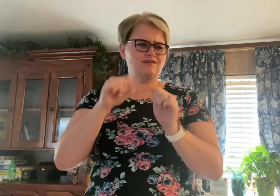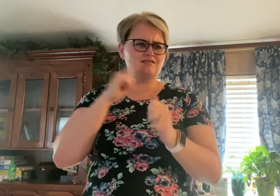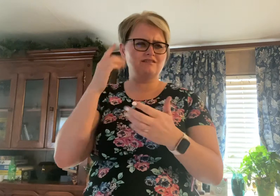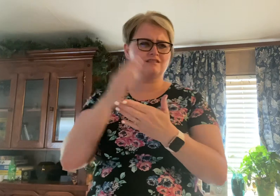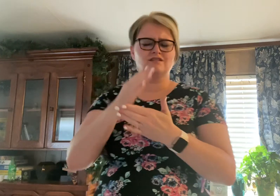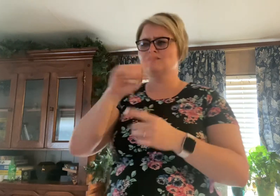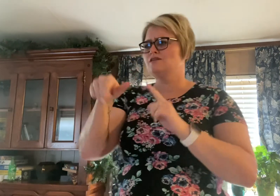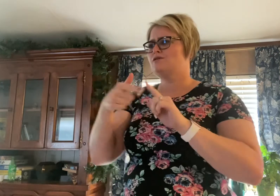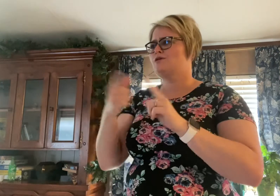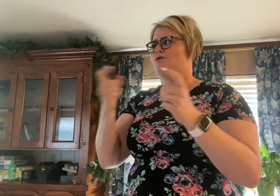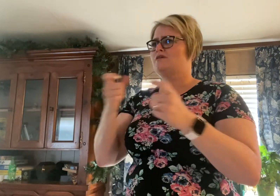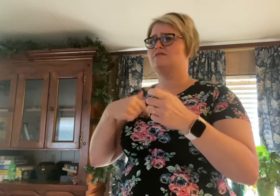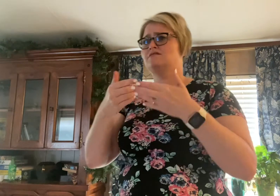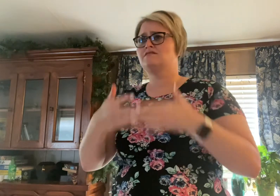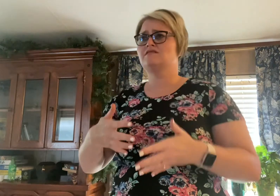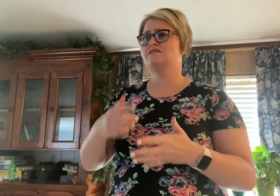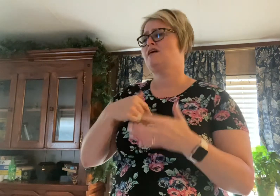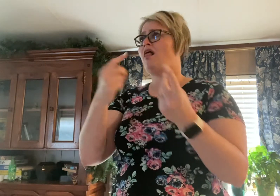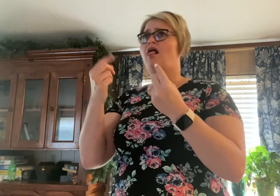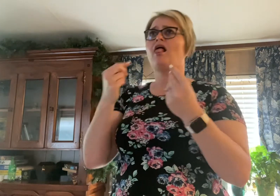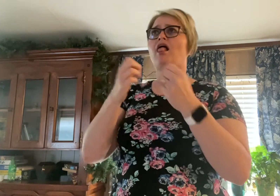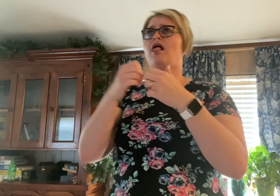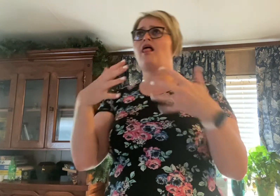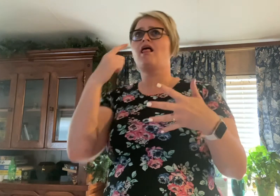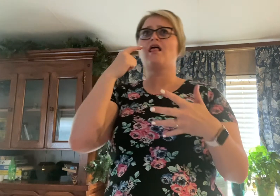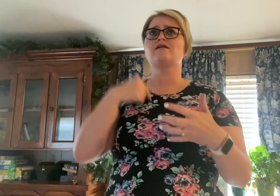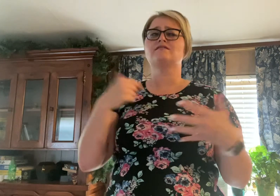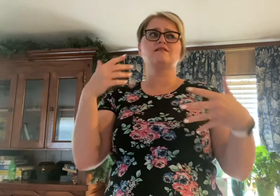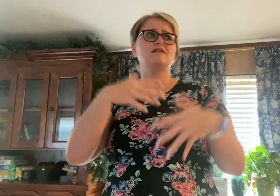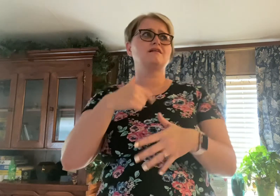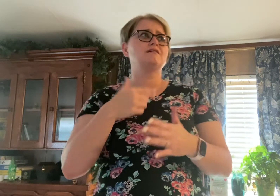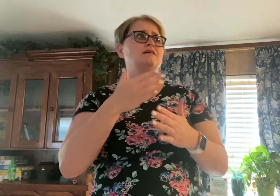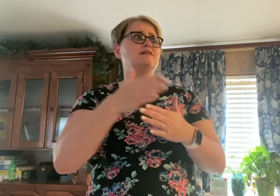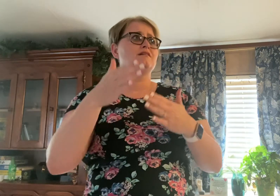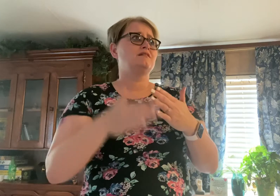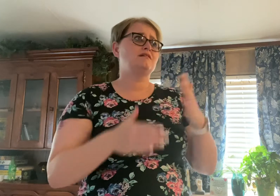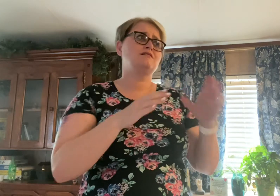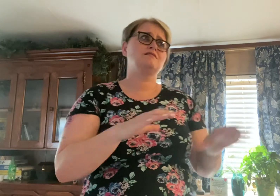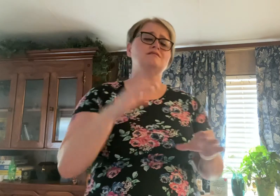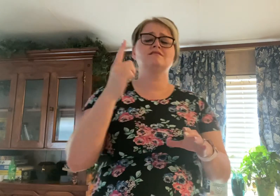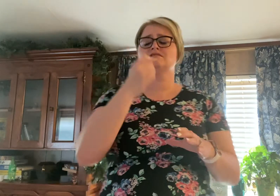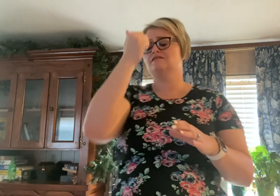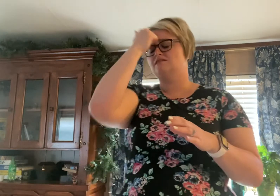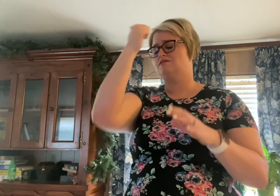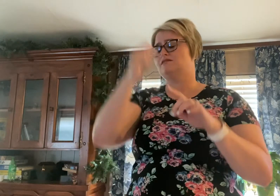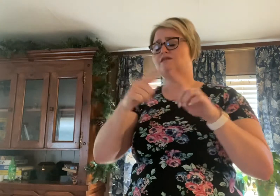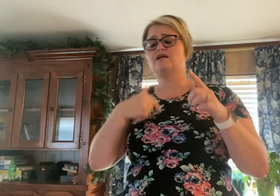there's control I lose it Incredibly immersive So scared I'm gonna end up doing something stupid But I try to contain it